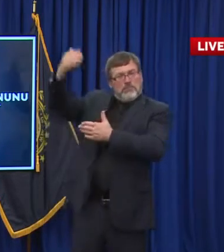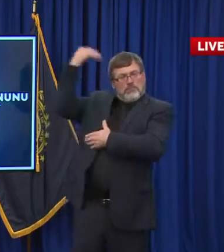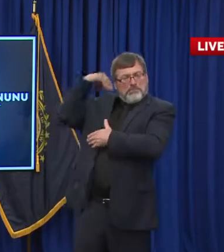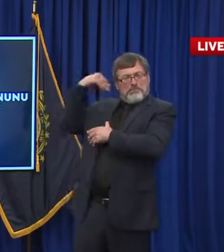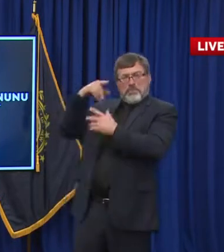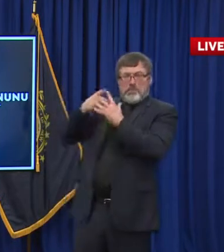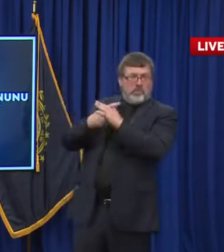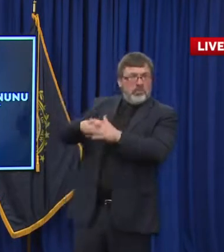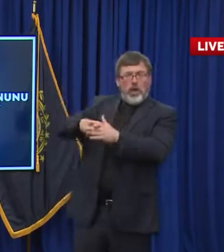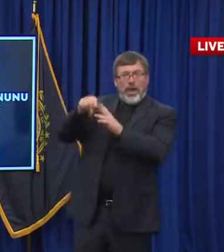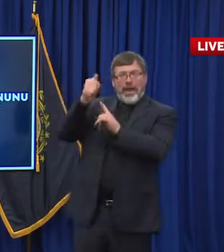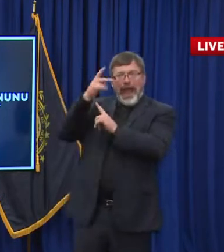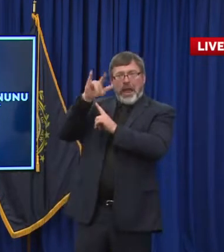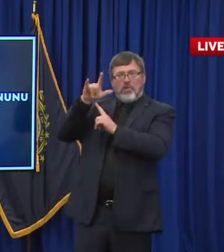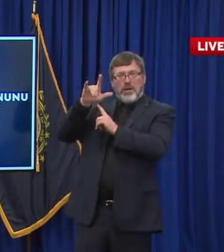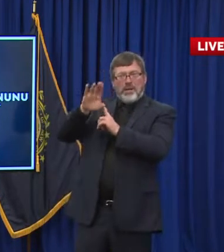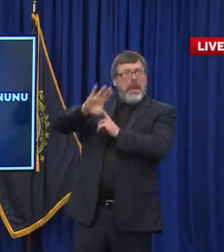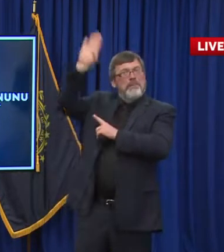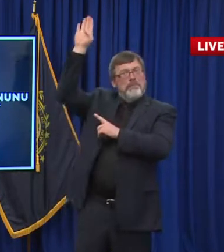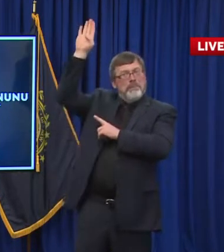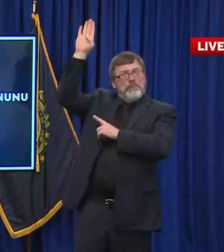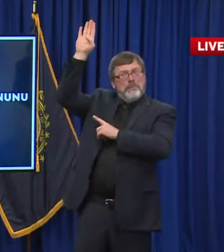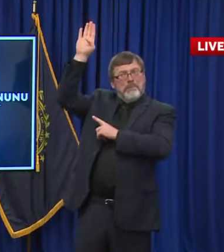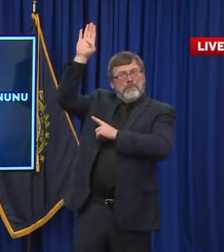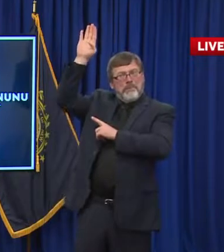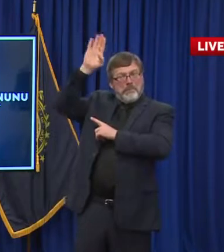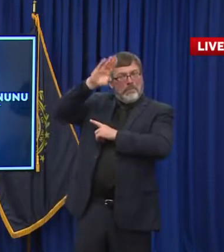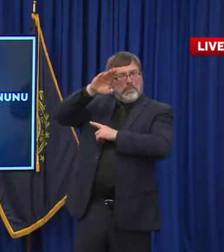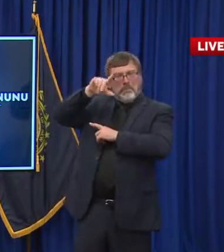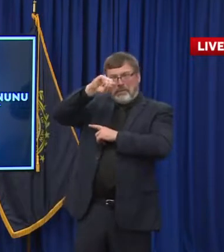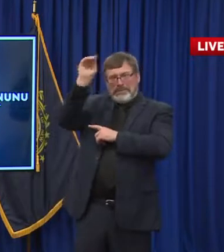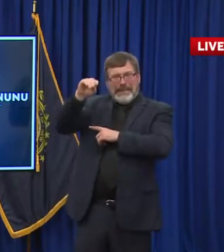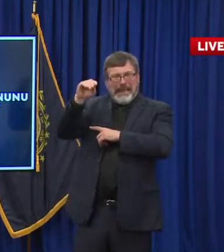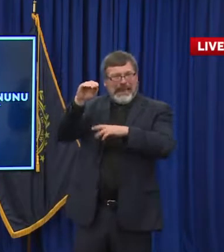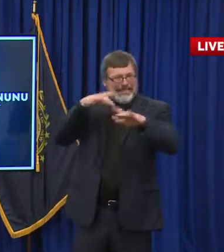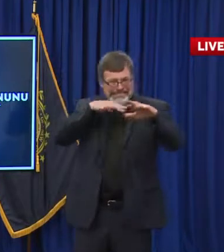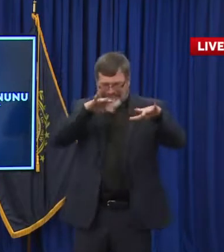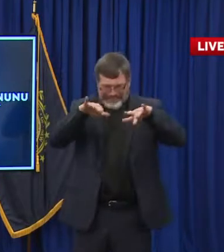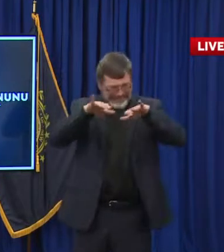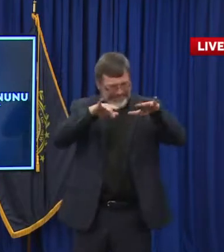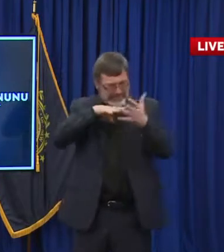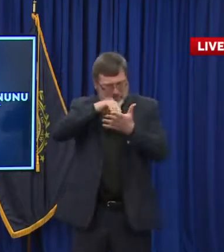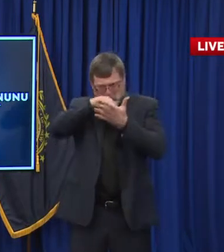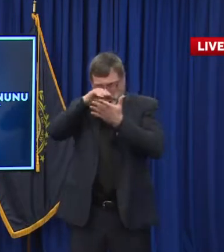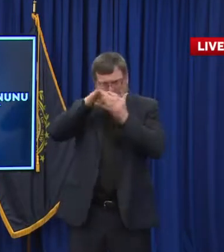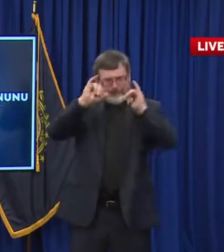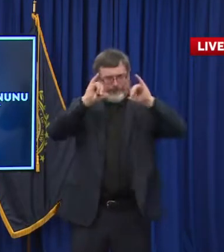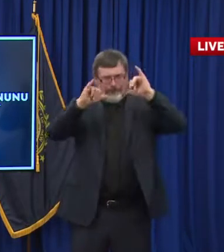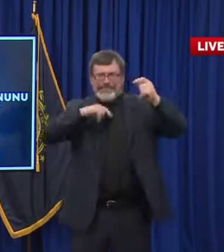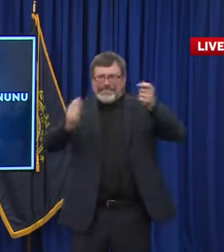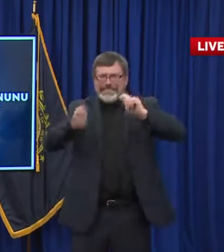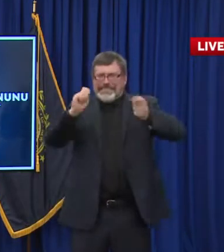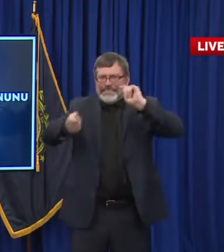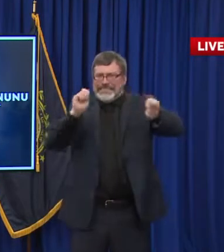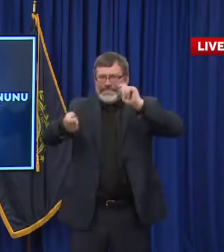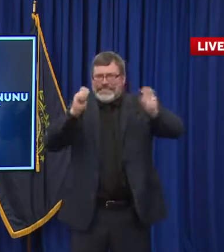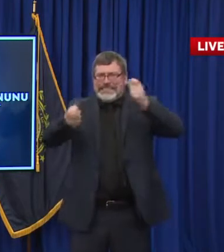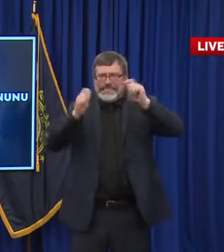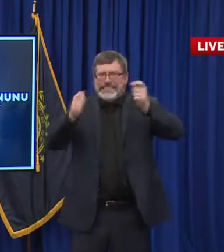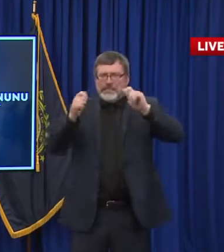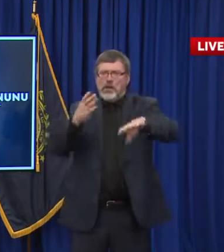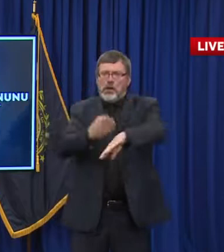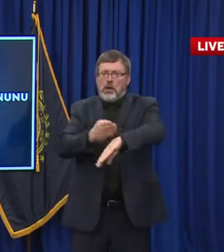a lot of the tools and resources, we got smart really about what we're doing and how we're doing it. Are we able to really allow things to flex open in a safe way,